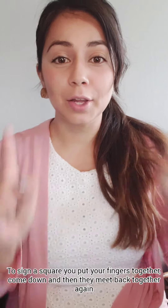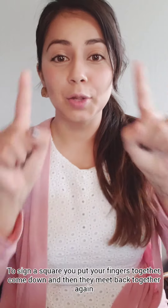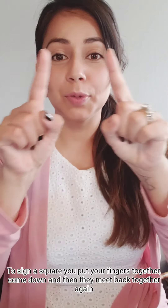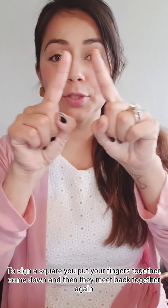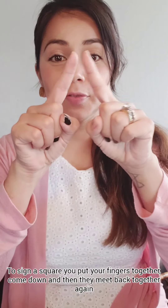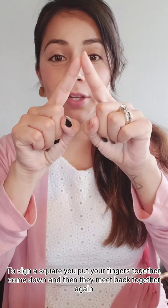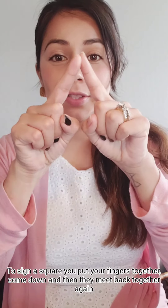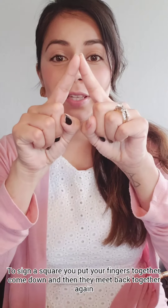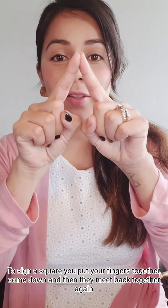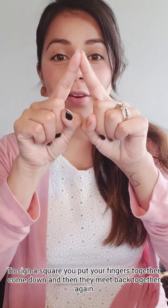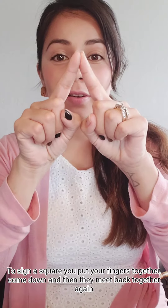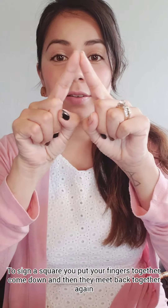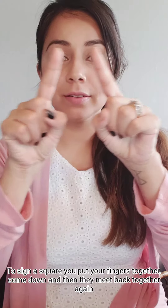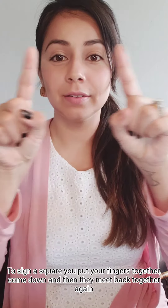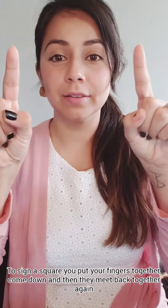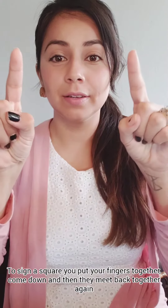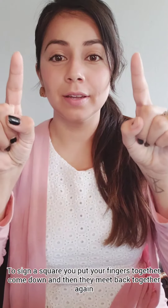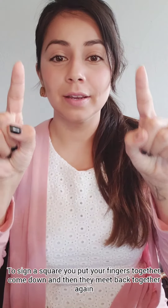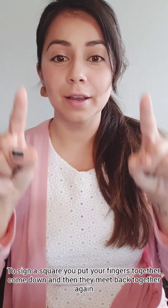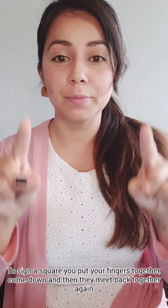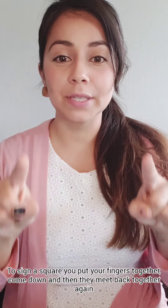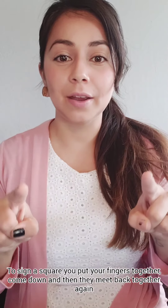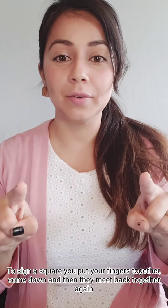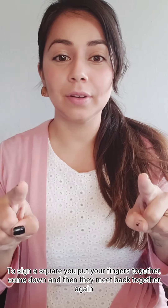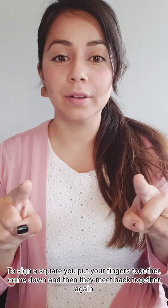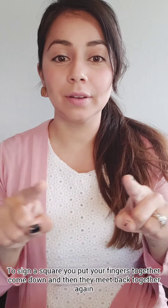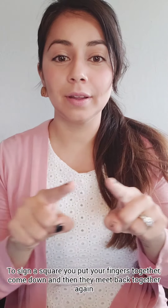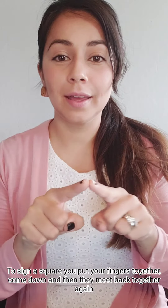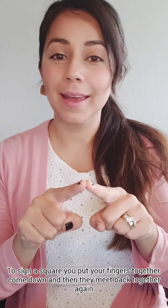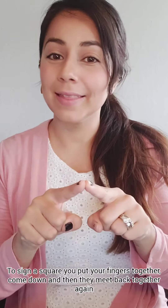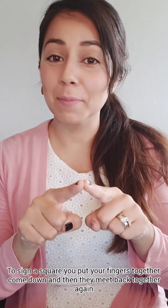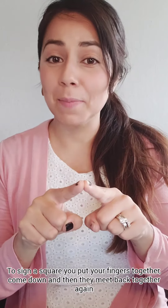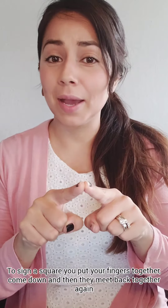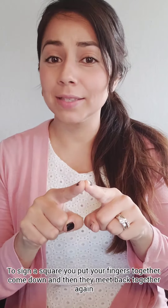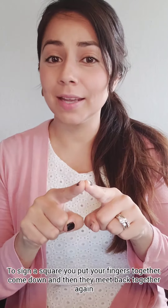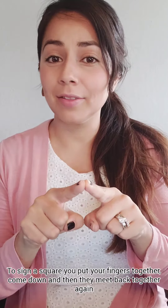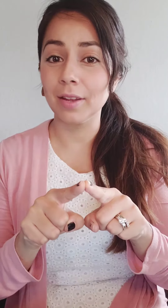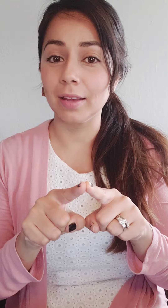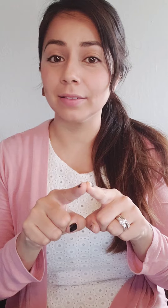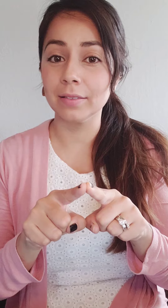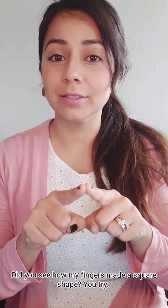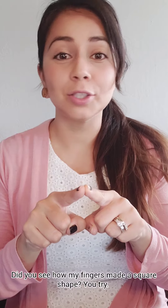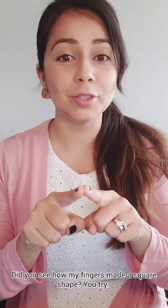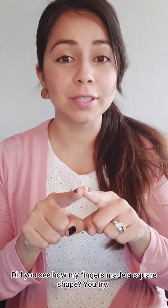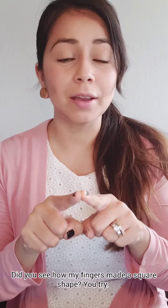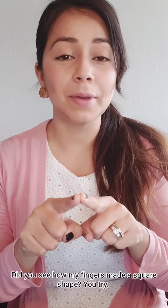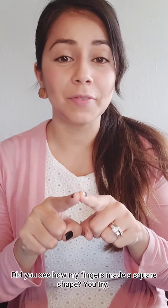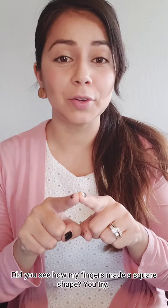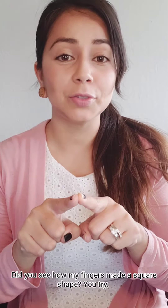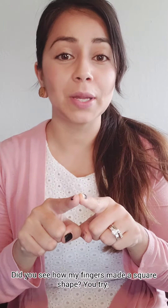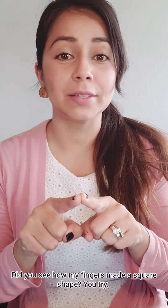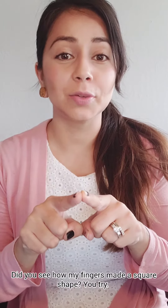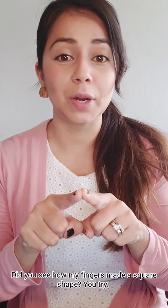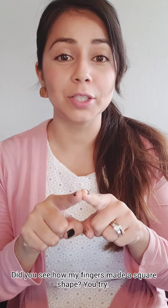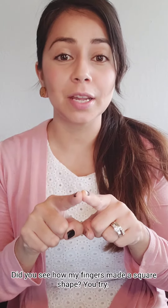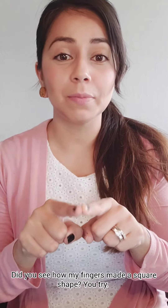you put your fingers together, come down, and they meet back together again. Did you see how my fingers made a square shape?